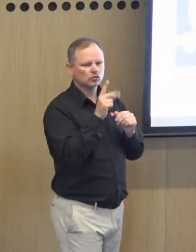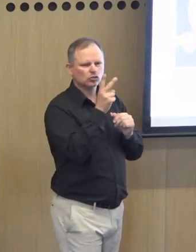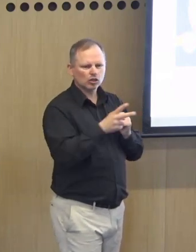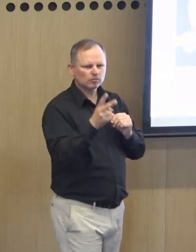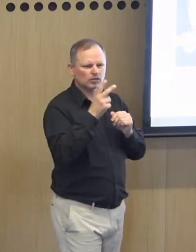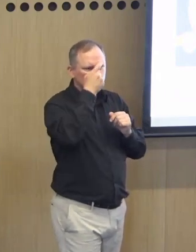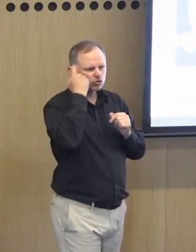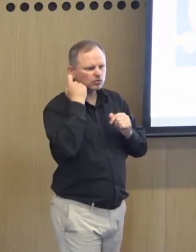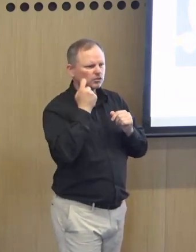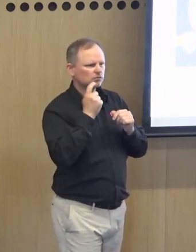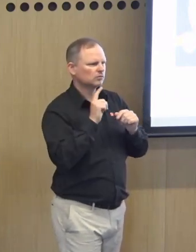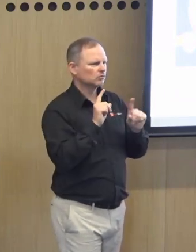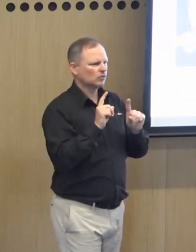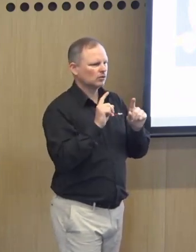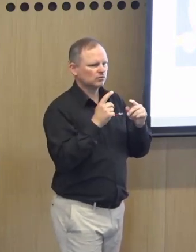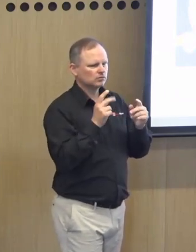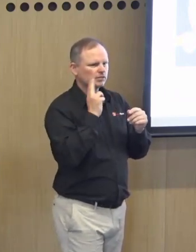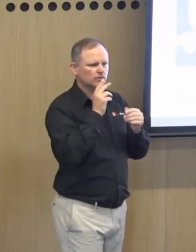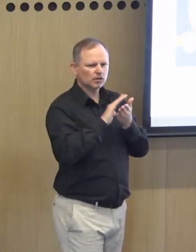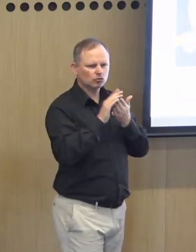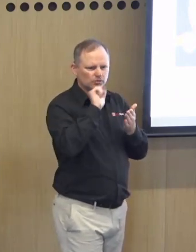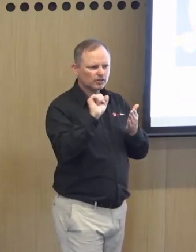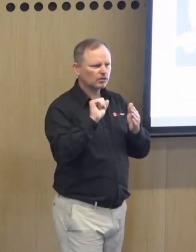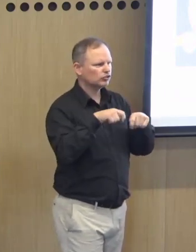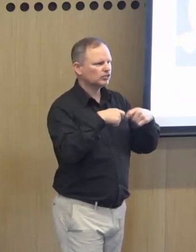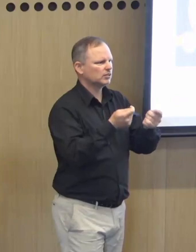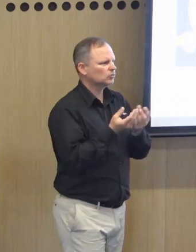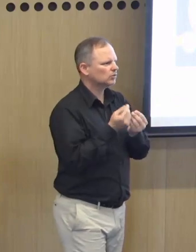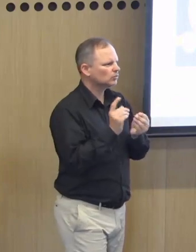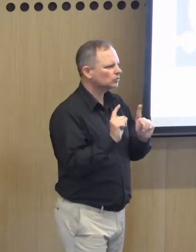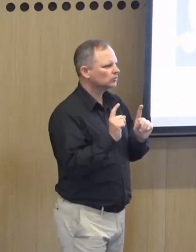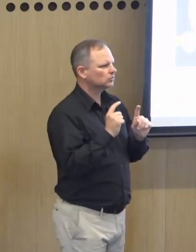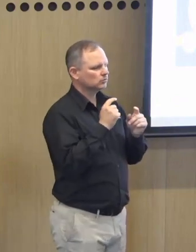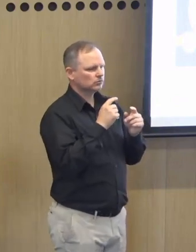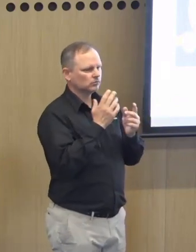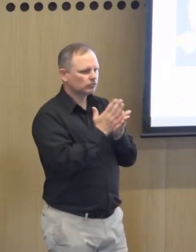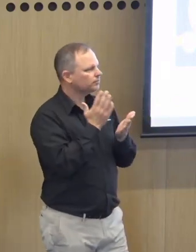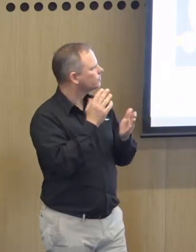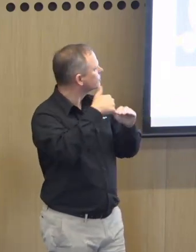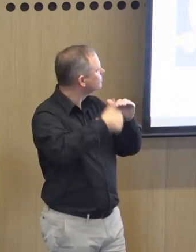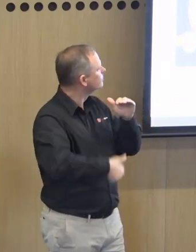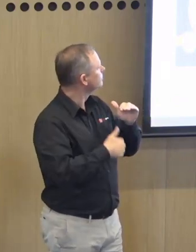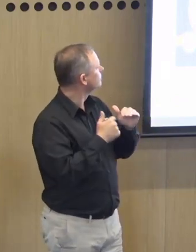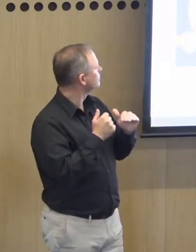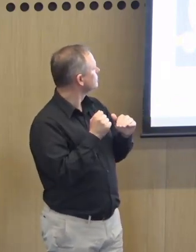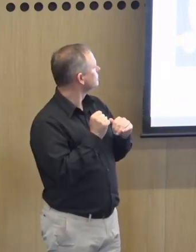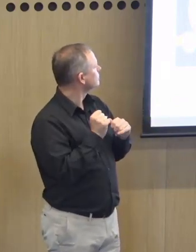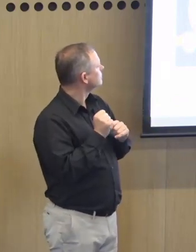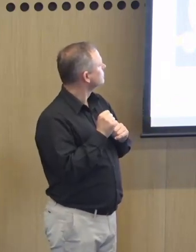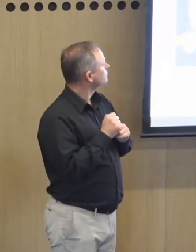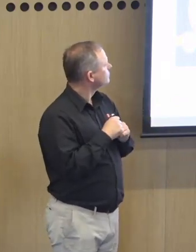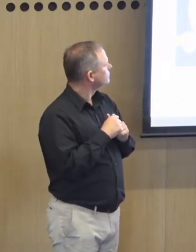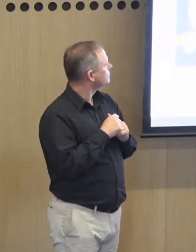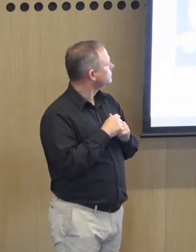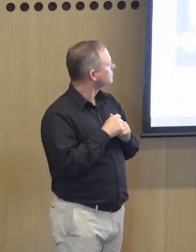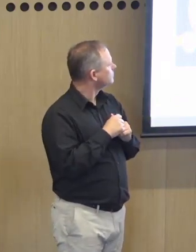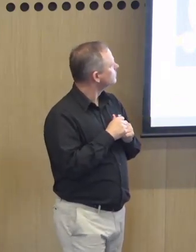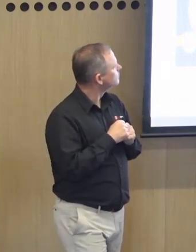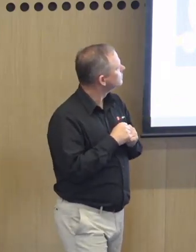for people who are deaf that use sign language to communicate and then they are not able to diagnose properly so a much more thorough uh